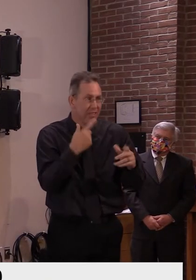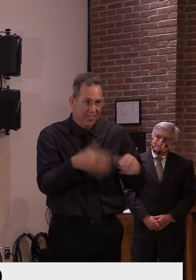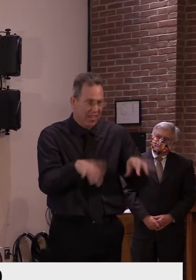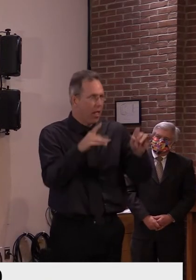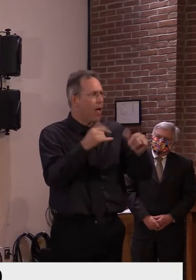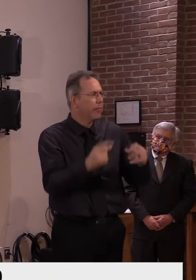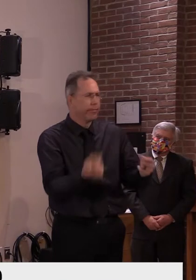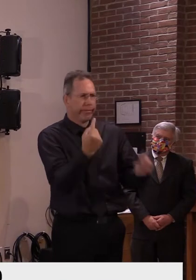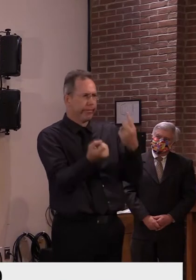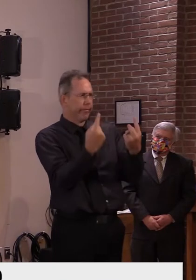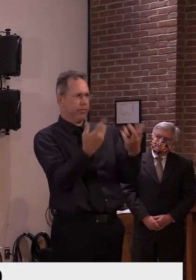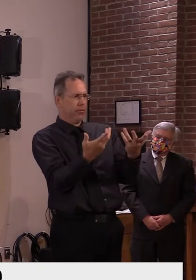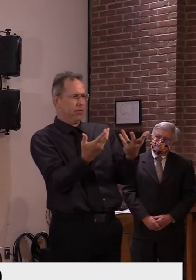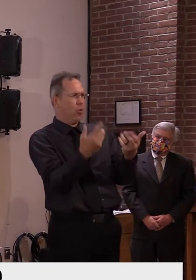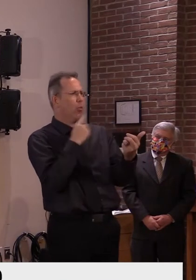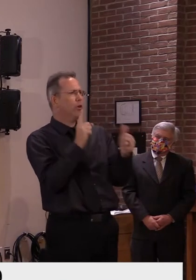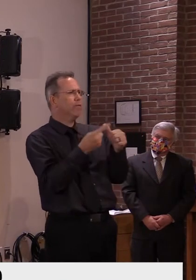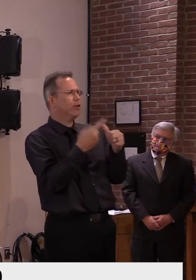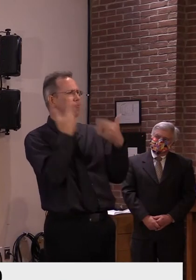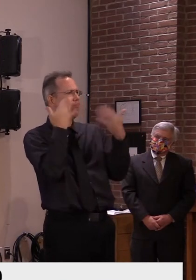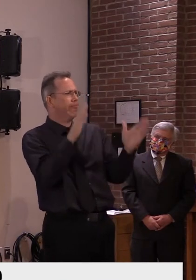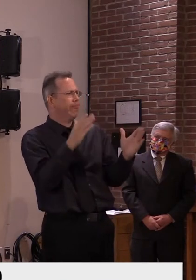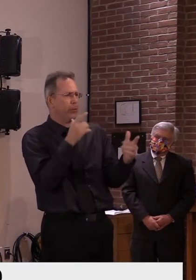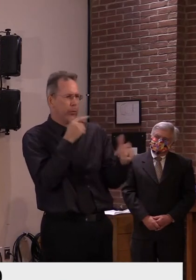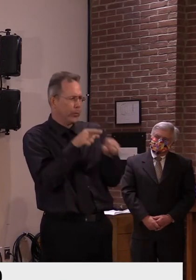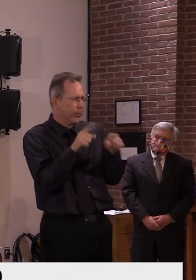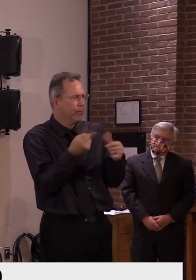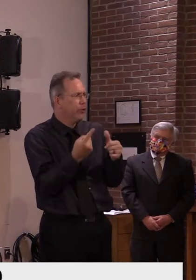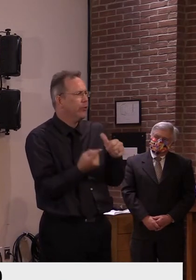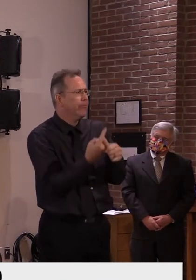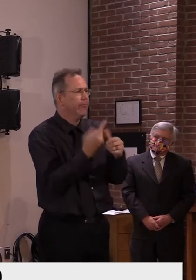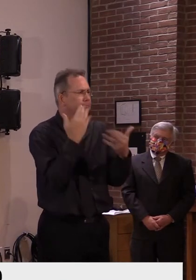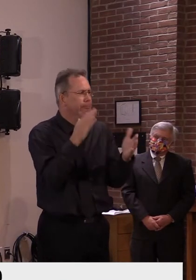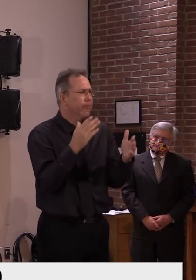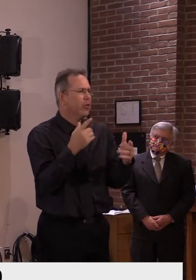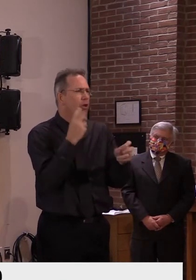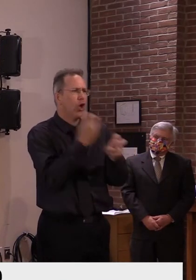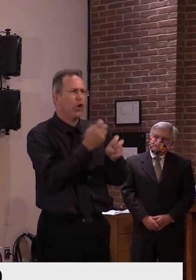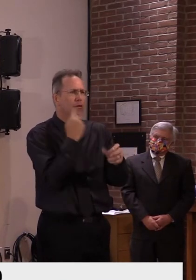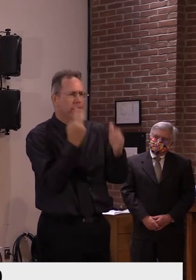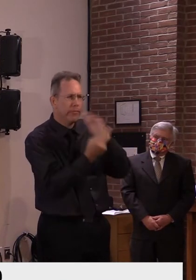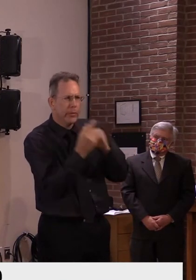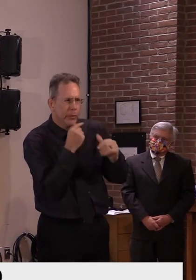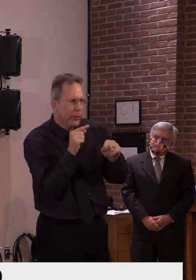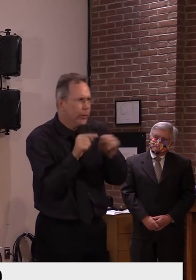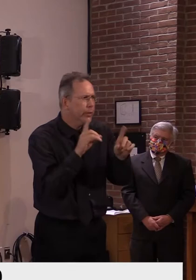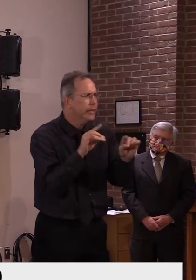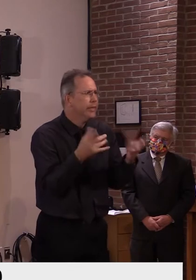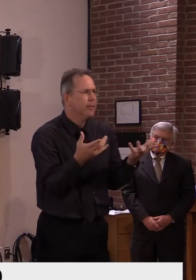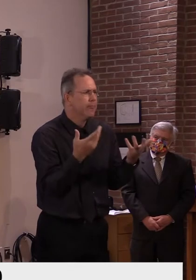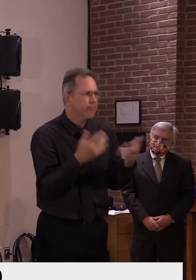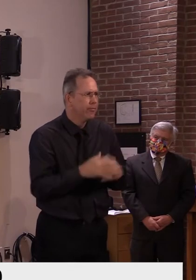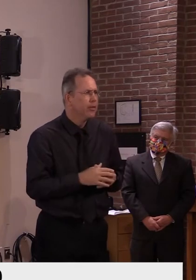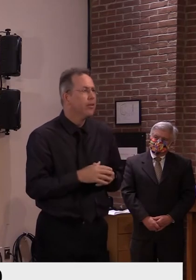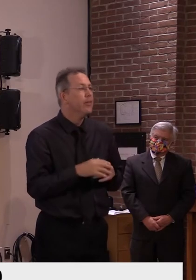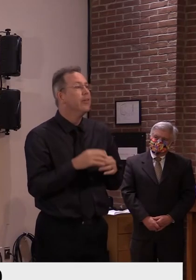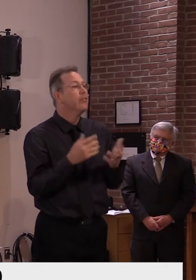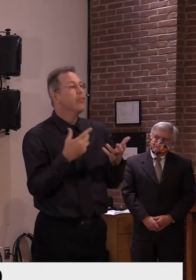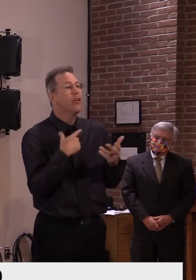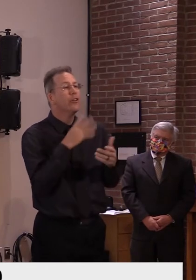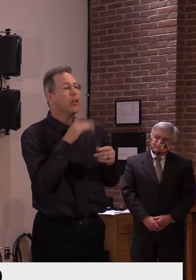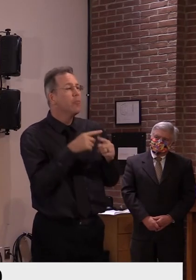which was first and which may have infected the other. So that's why when I present the competing hypotheses,